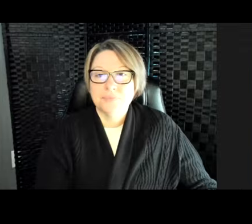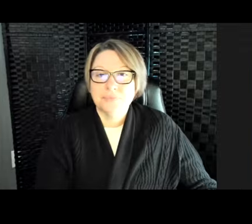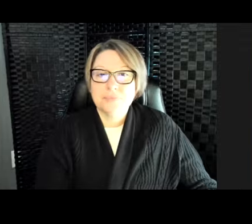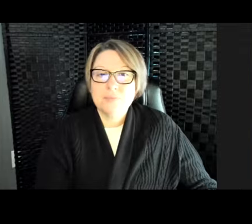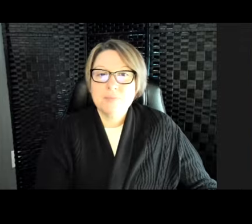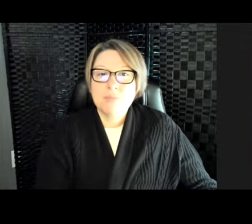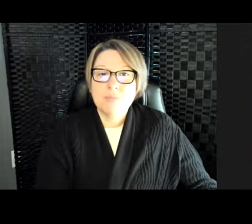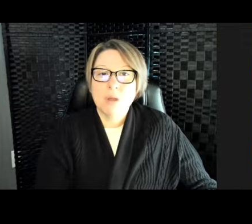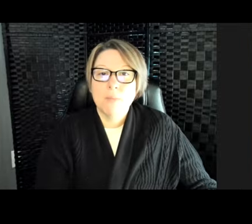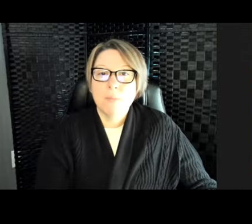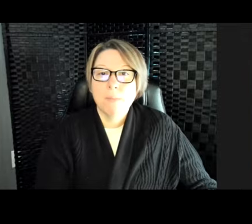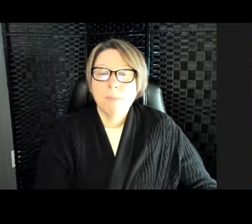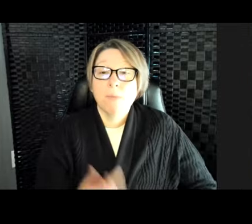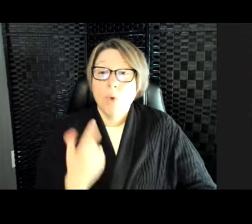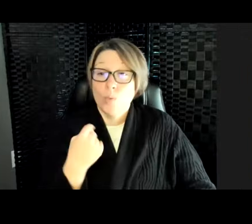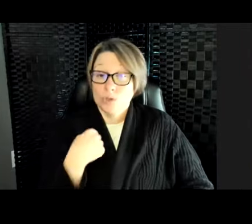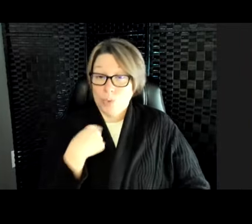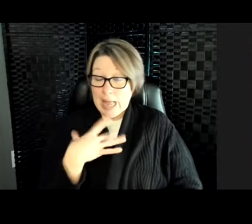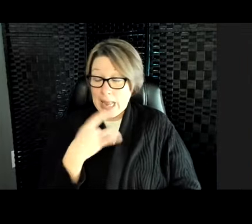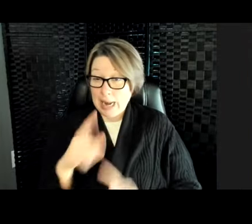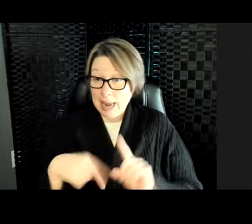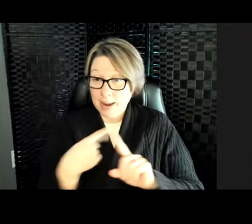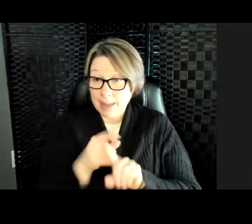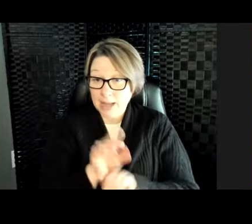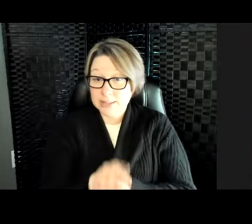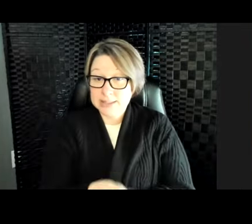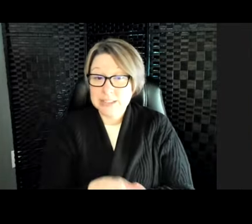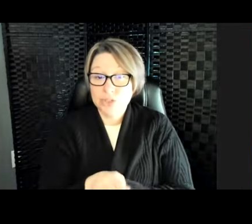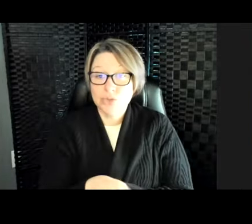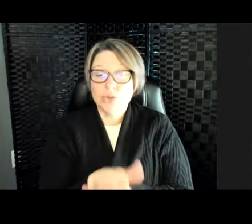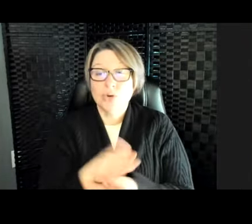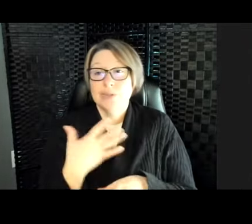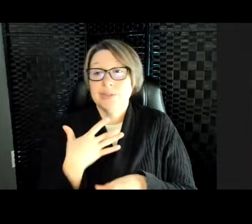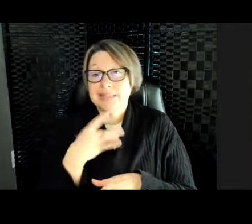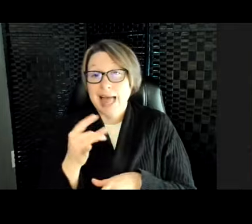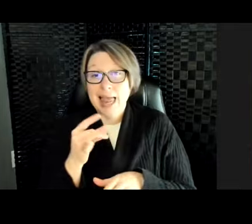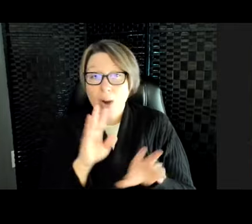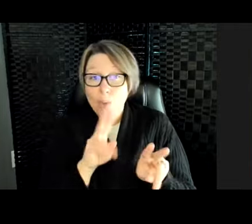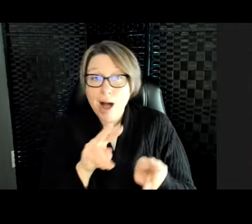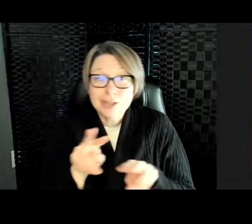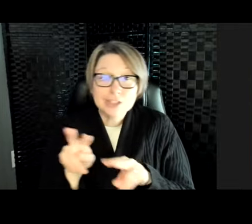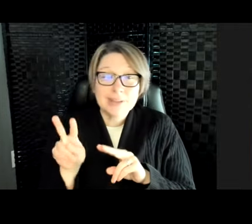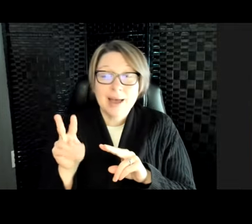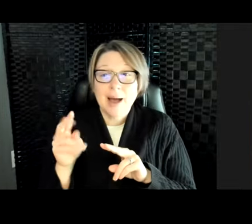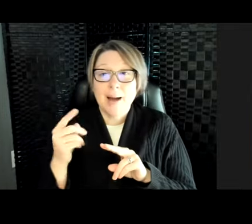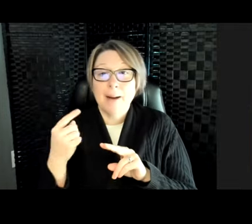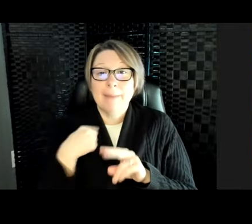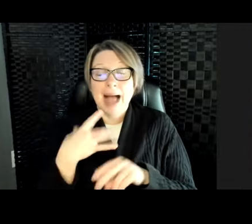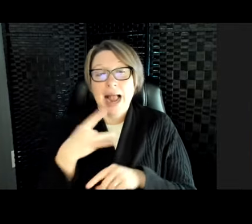What do I like about sea turtles? I like watching them in the wild. So, I go scuba diving. And I like to